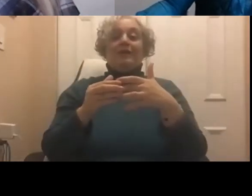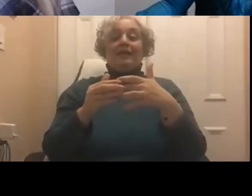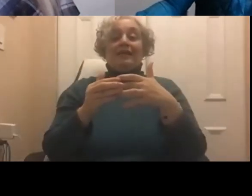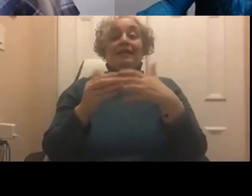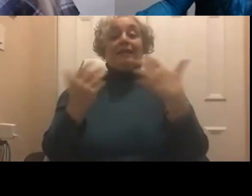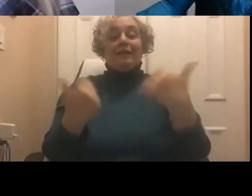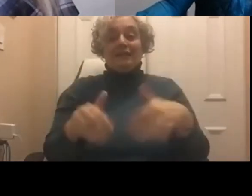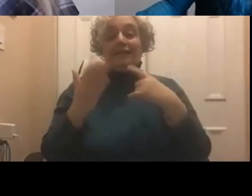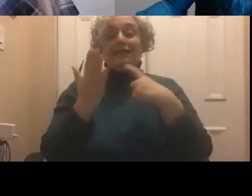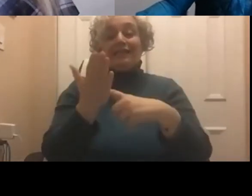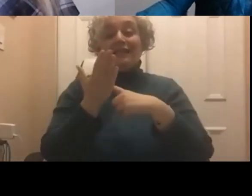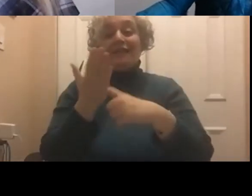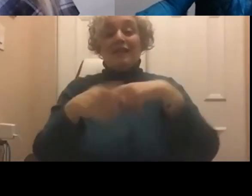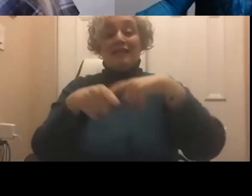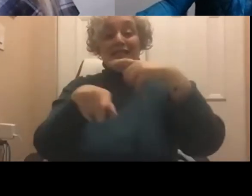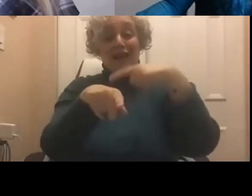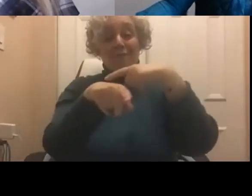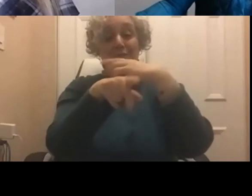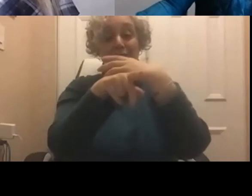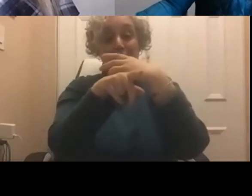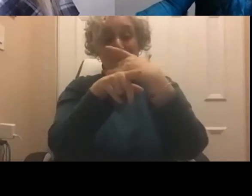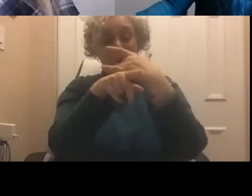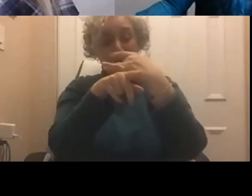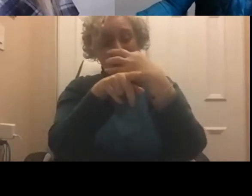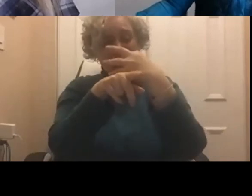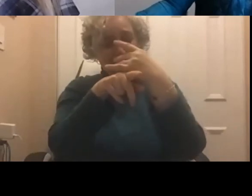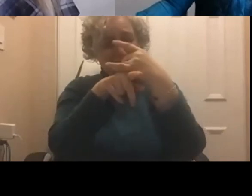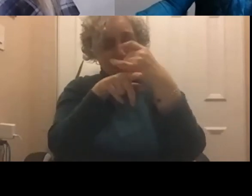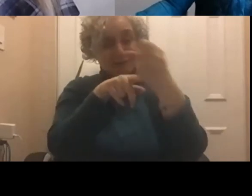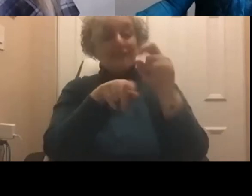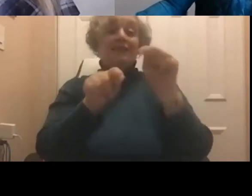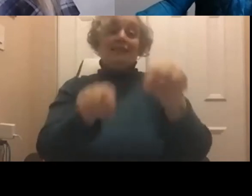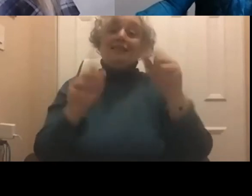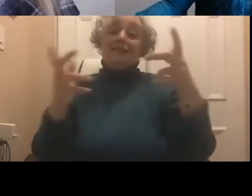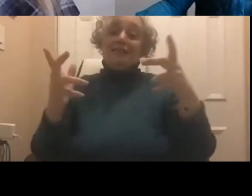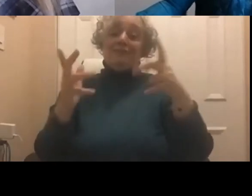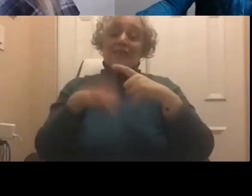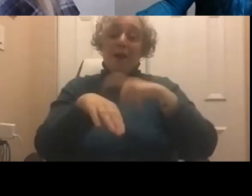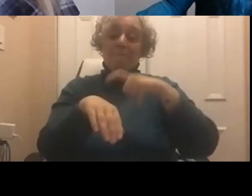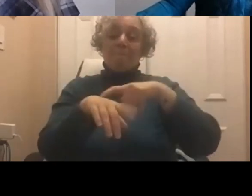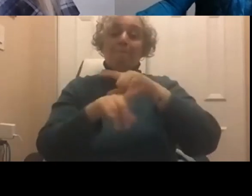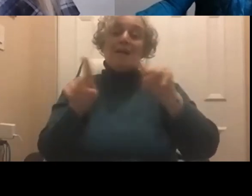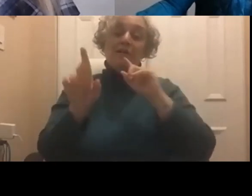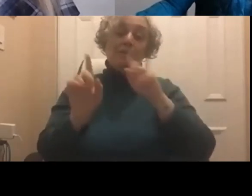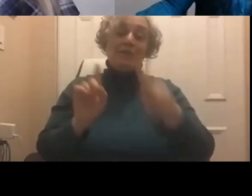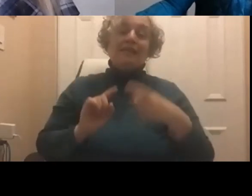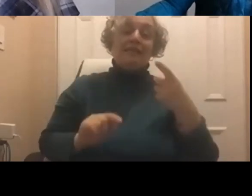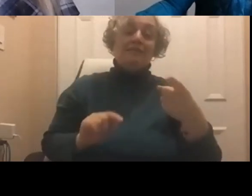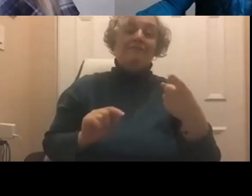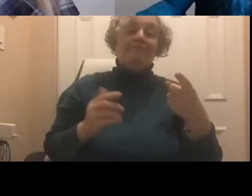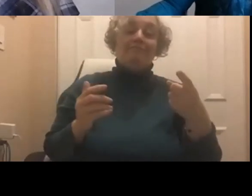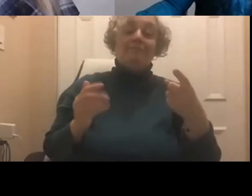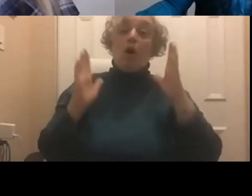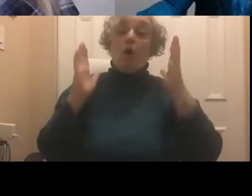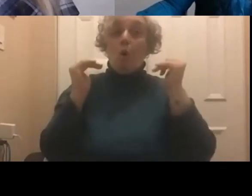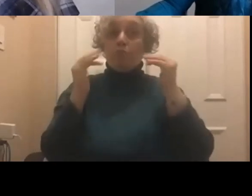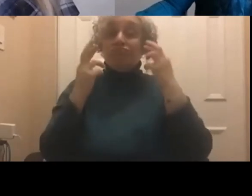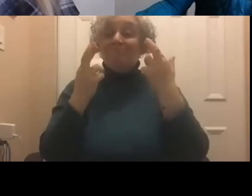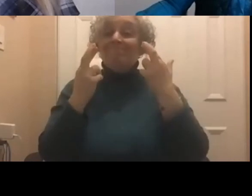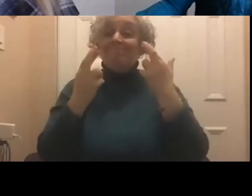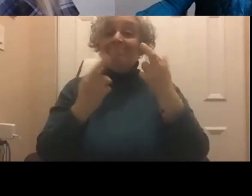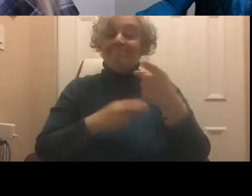we've reached the end of our time slot. And so, I'm hoping that